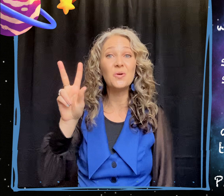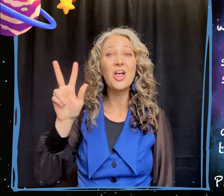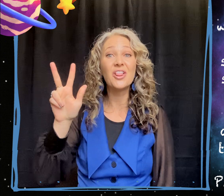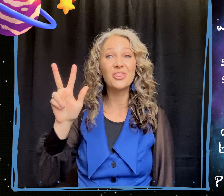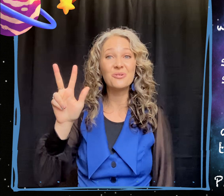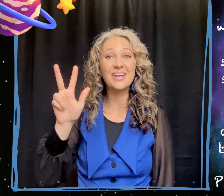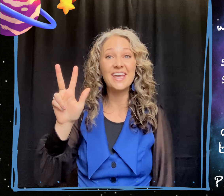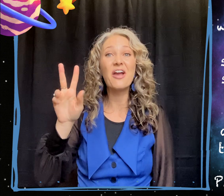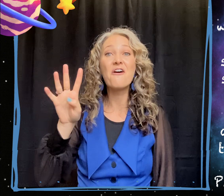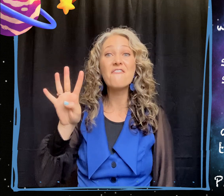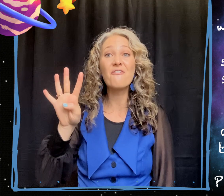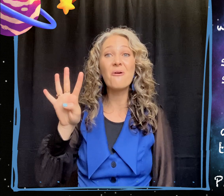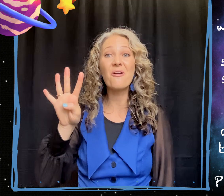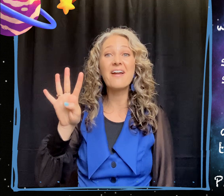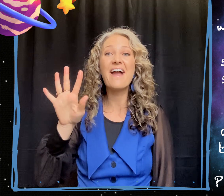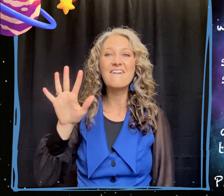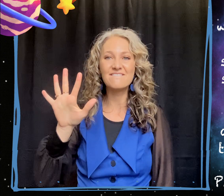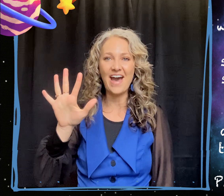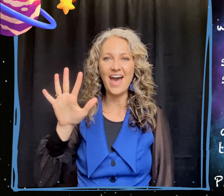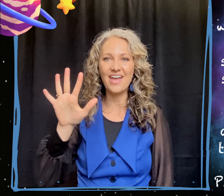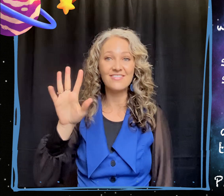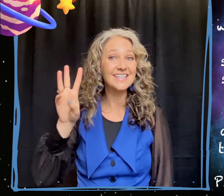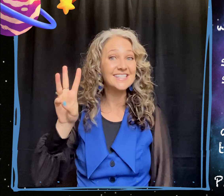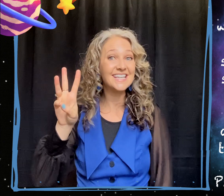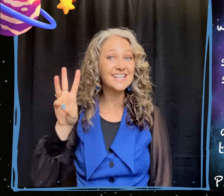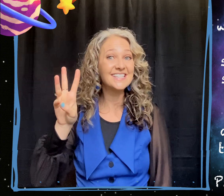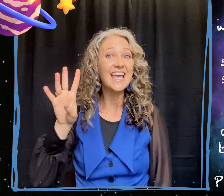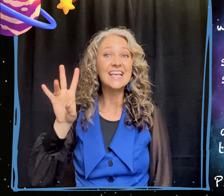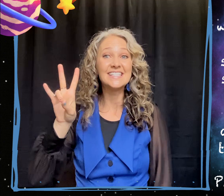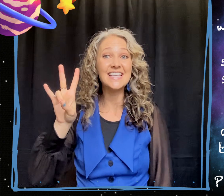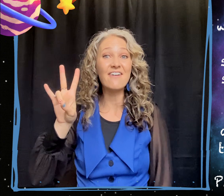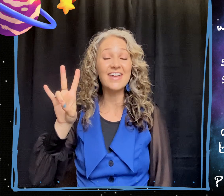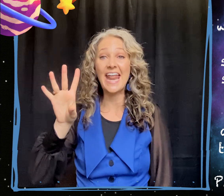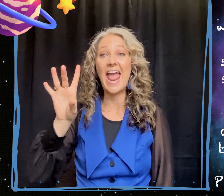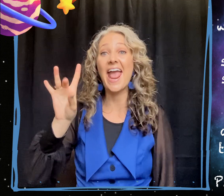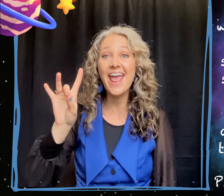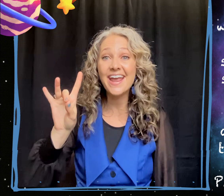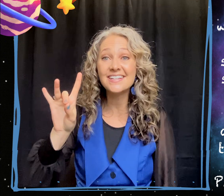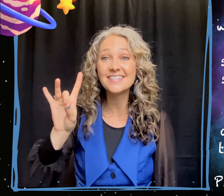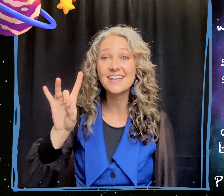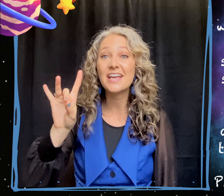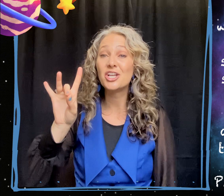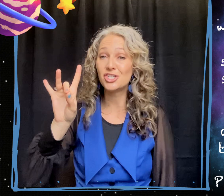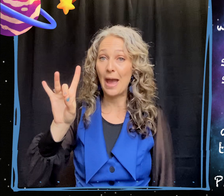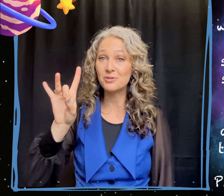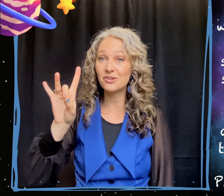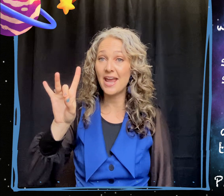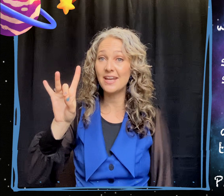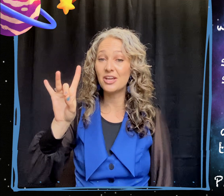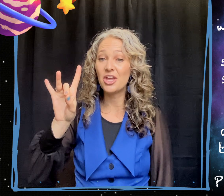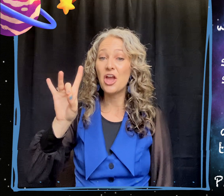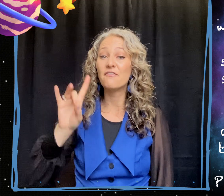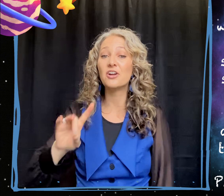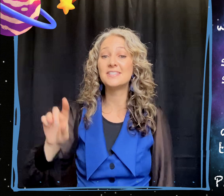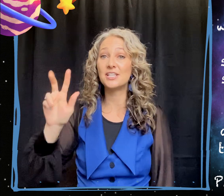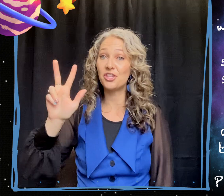3, 4, 5, 6, 7, 8, chapter 8, verses